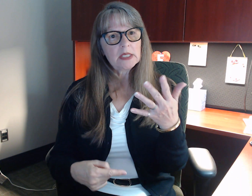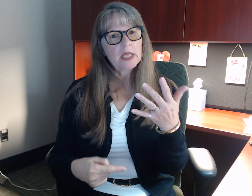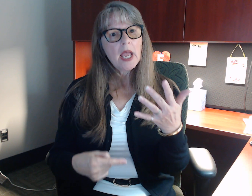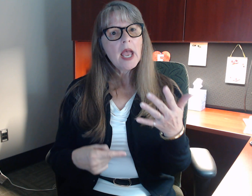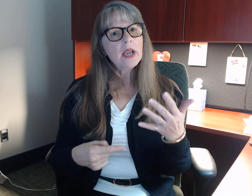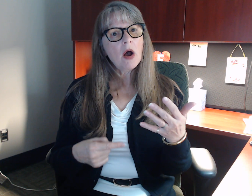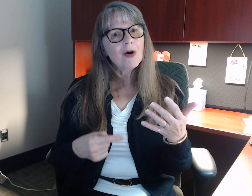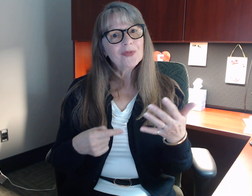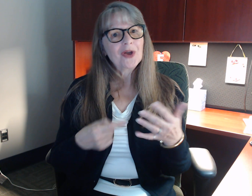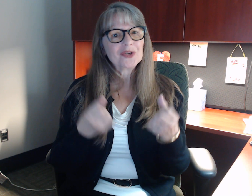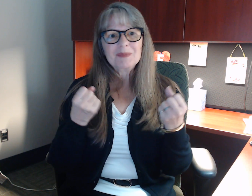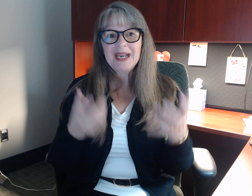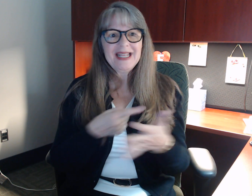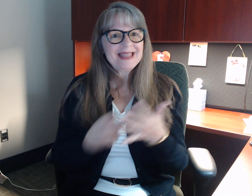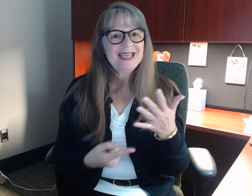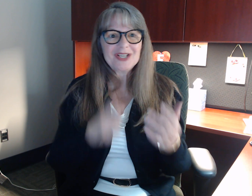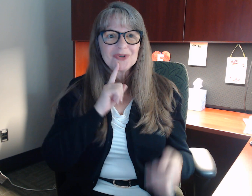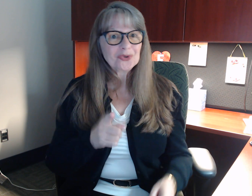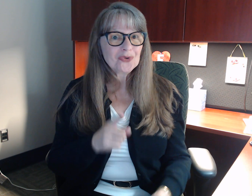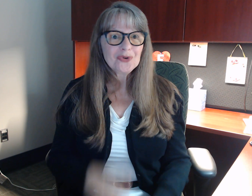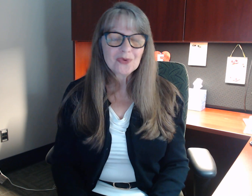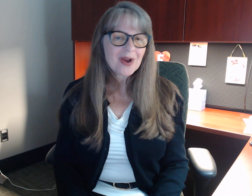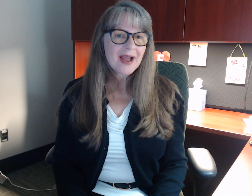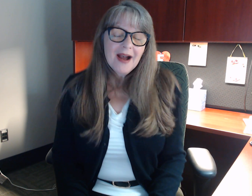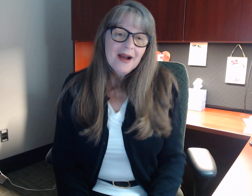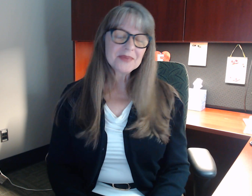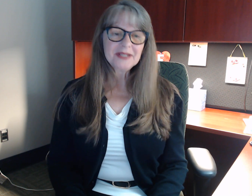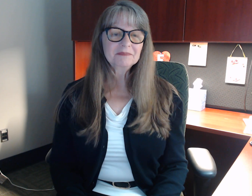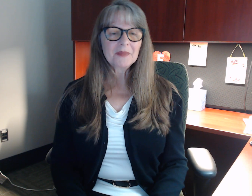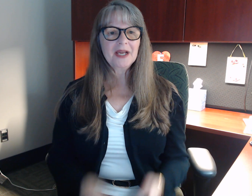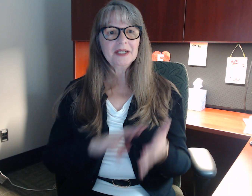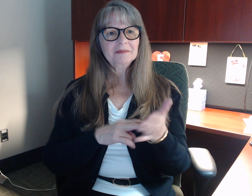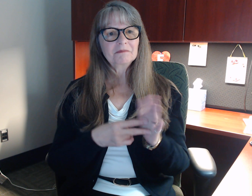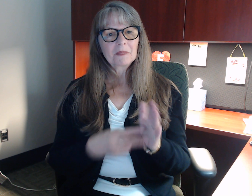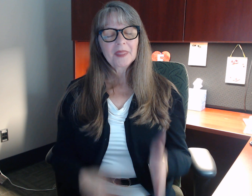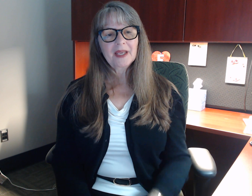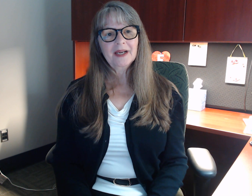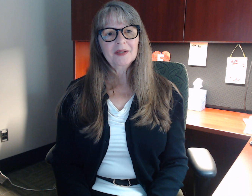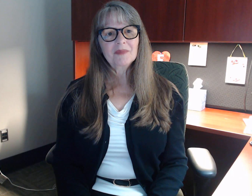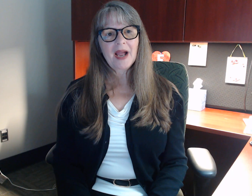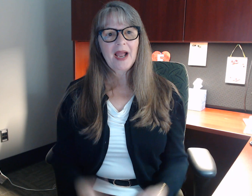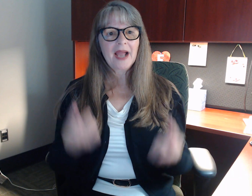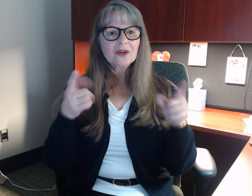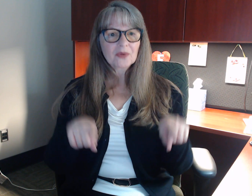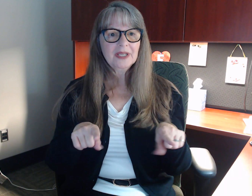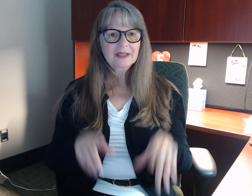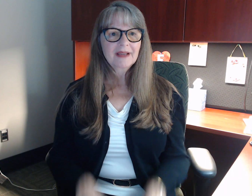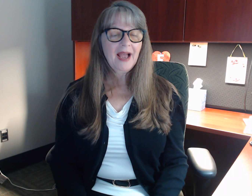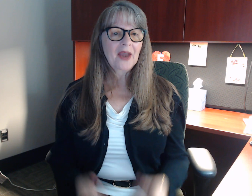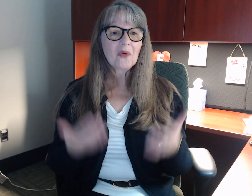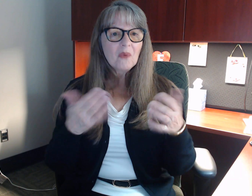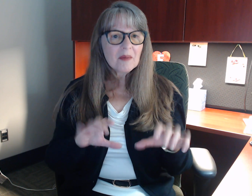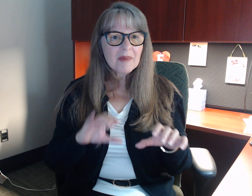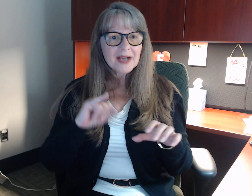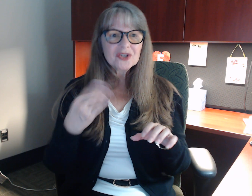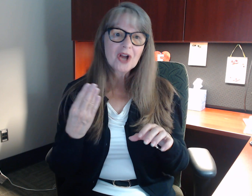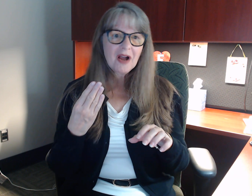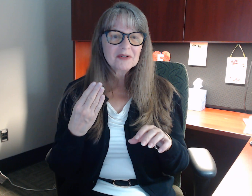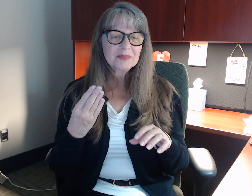and all those many things are true. I mean, I agree. I don't want my job to be